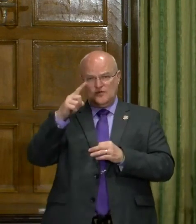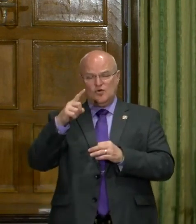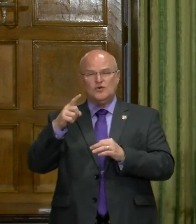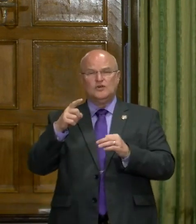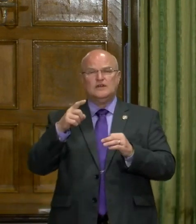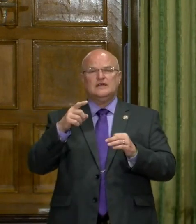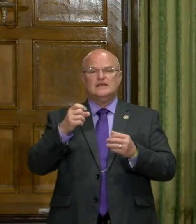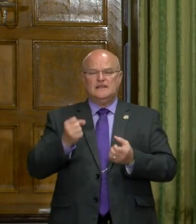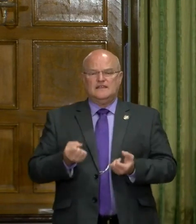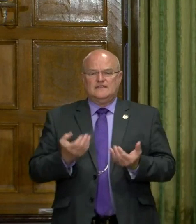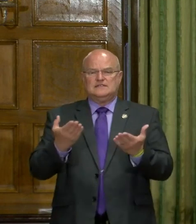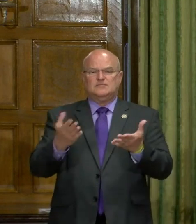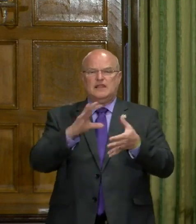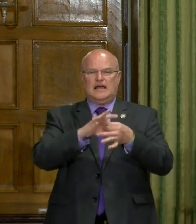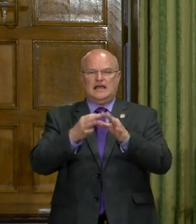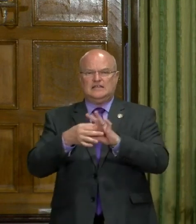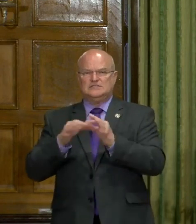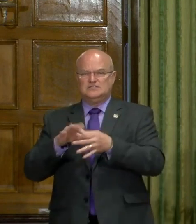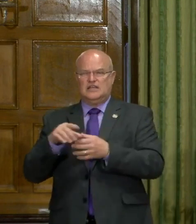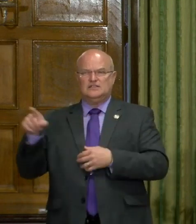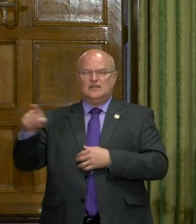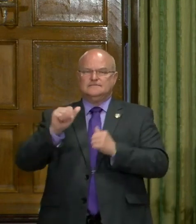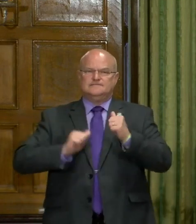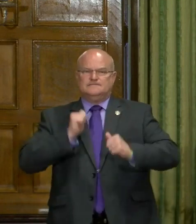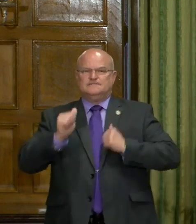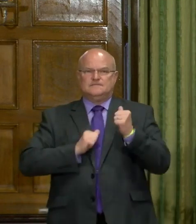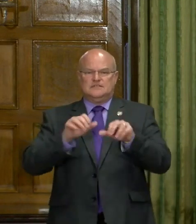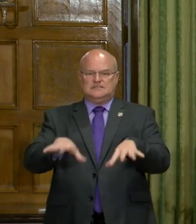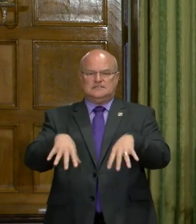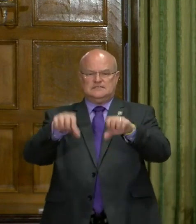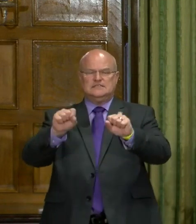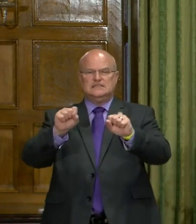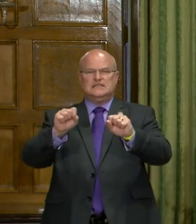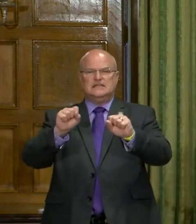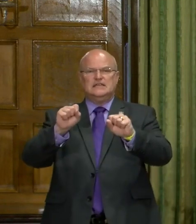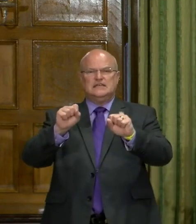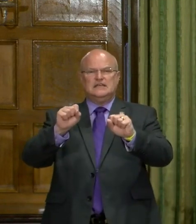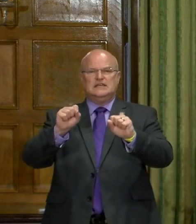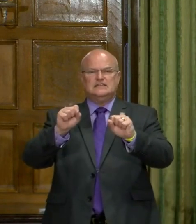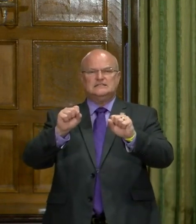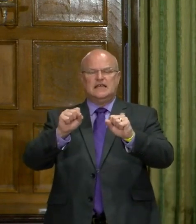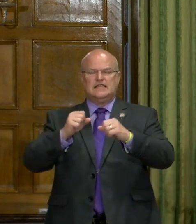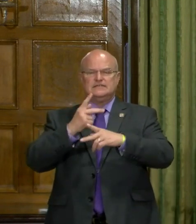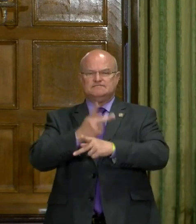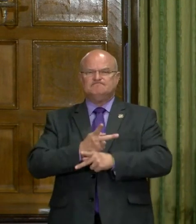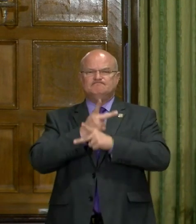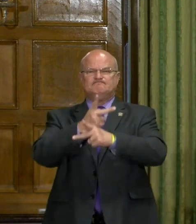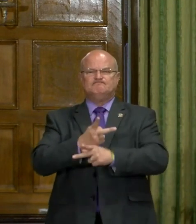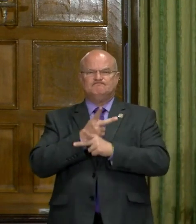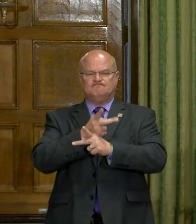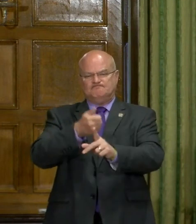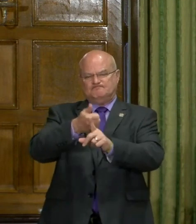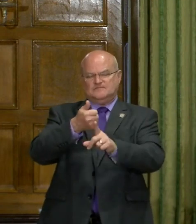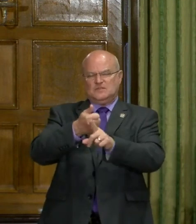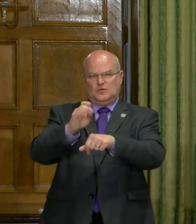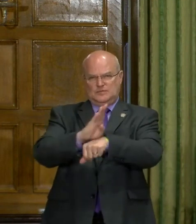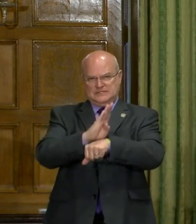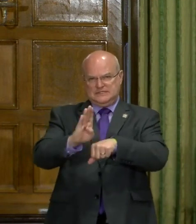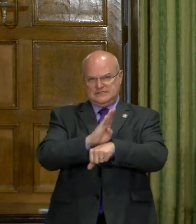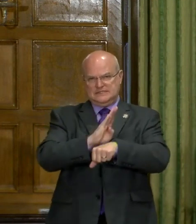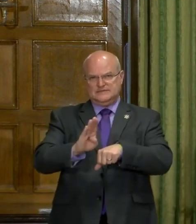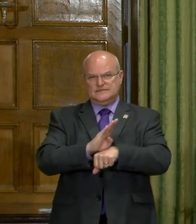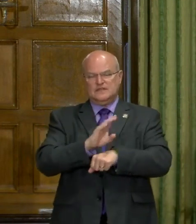supply chain. So they are being a very aggressive and taking, uh, precautions in their own facility.